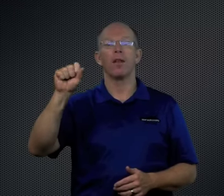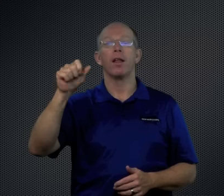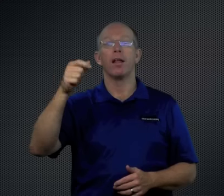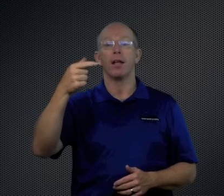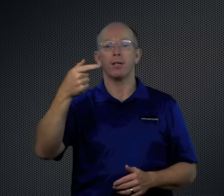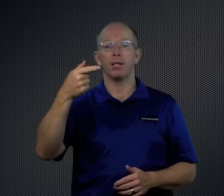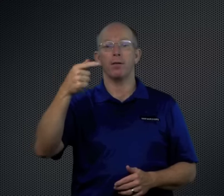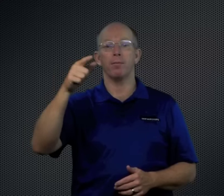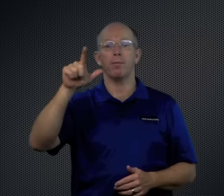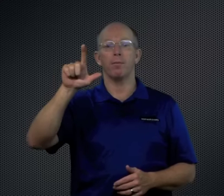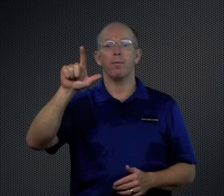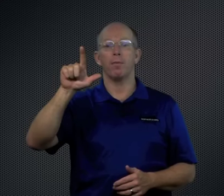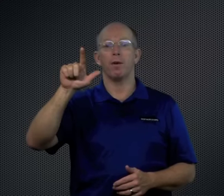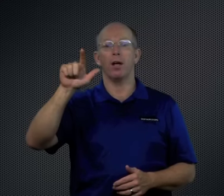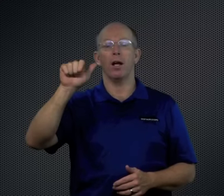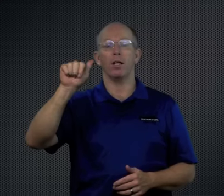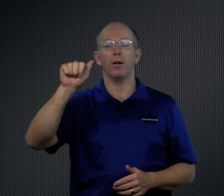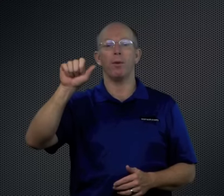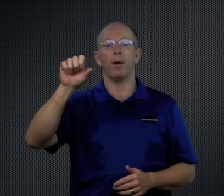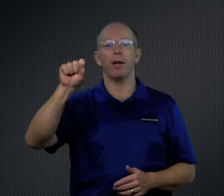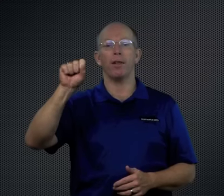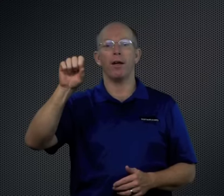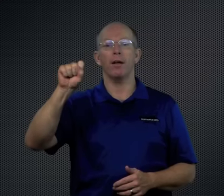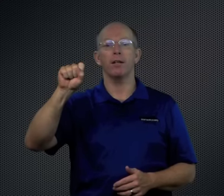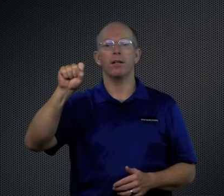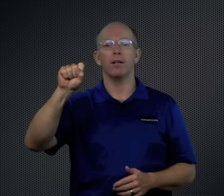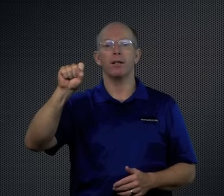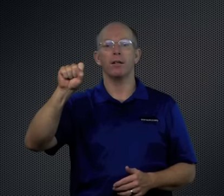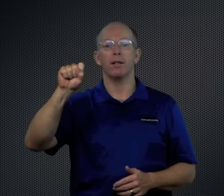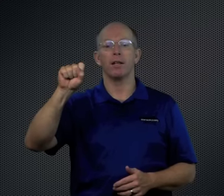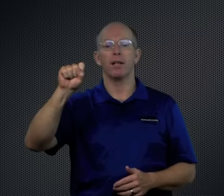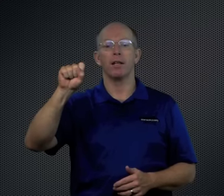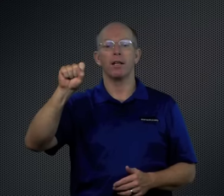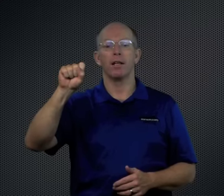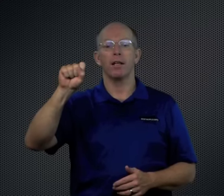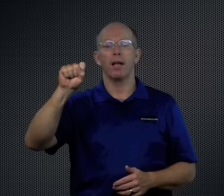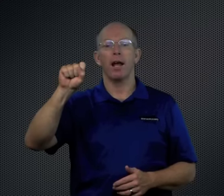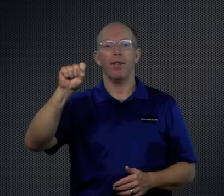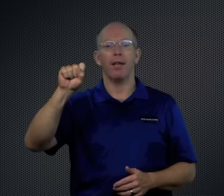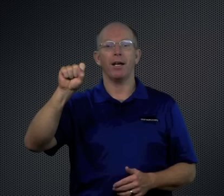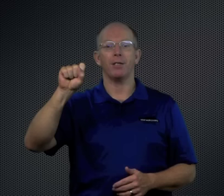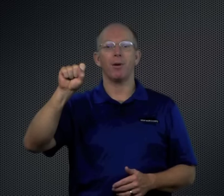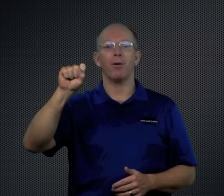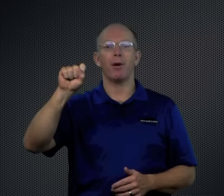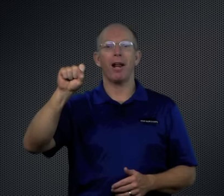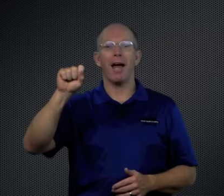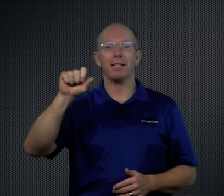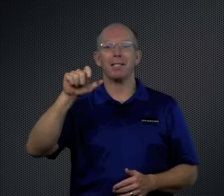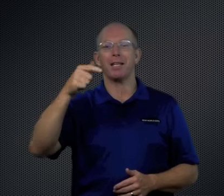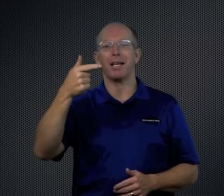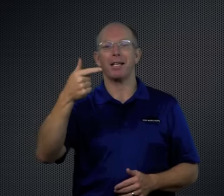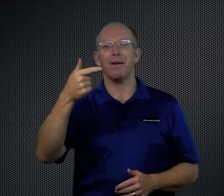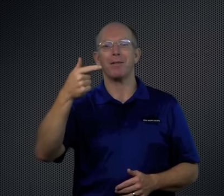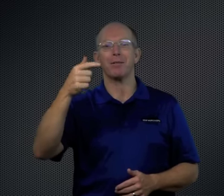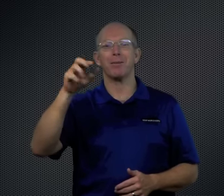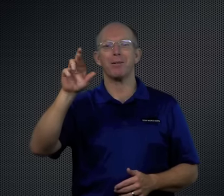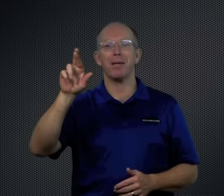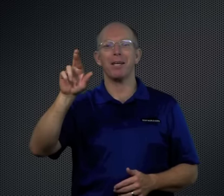There's a double letter there. I think I spelled GLASS the second time, it's supposed to be